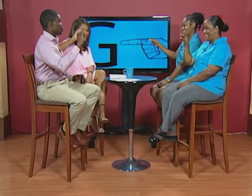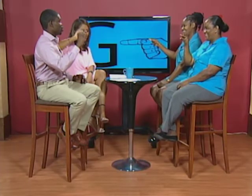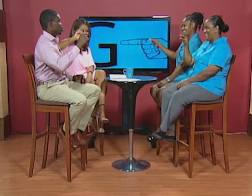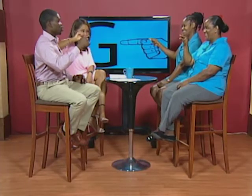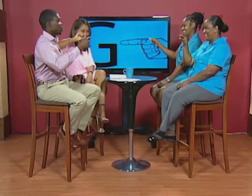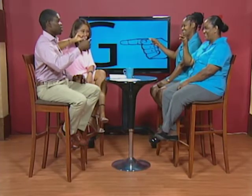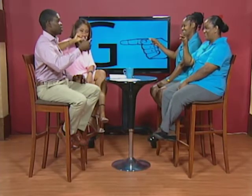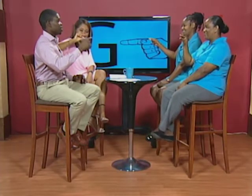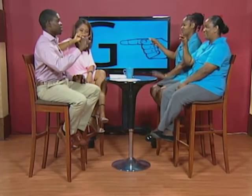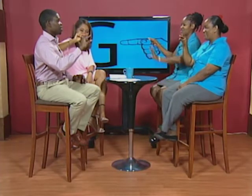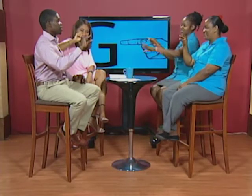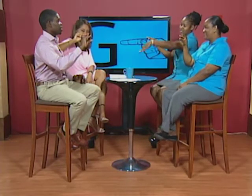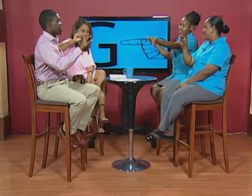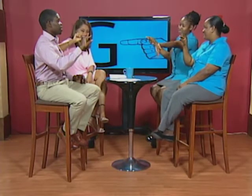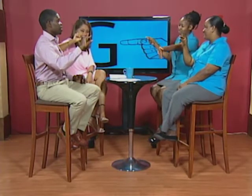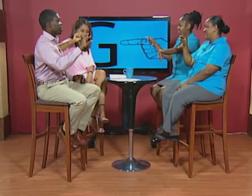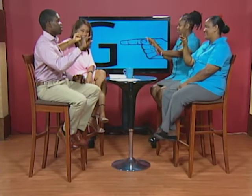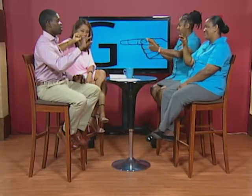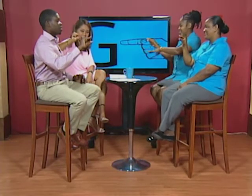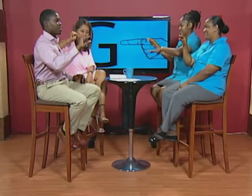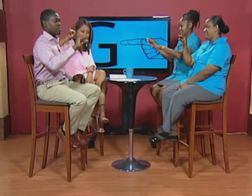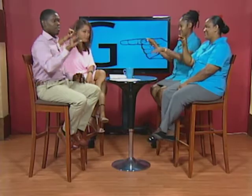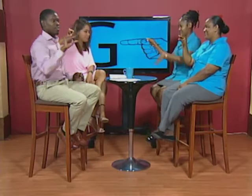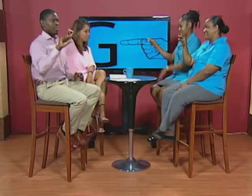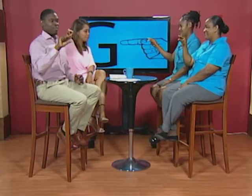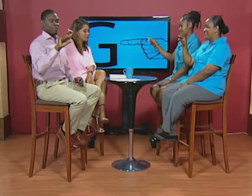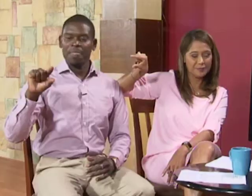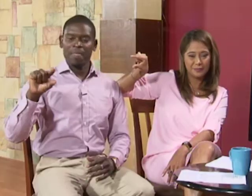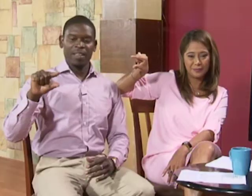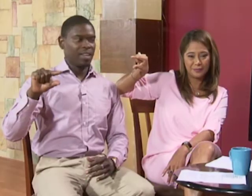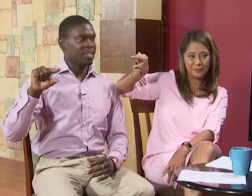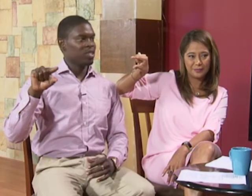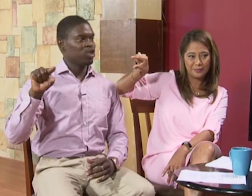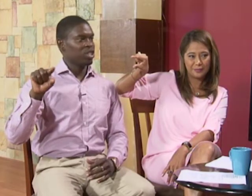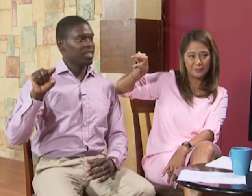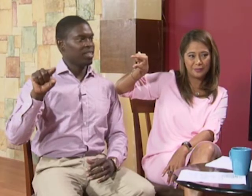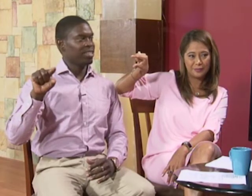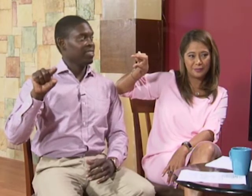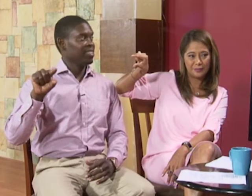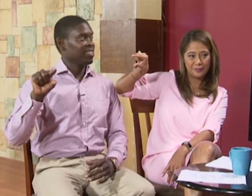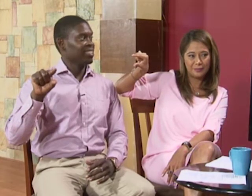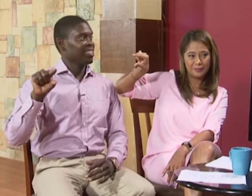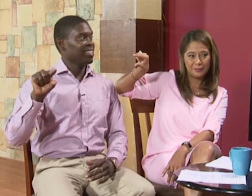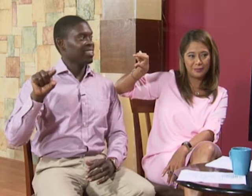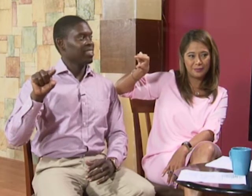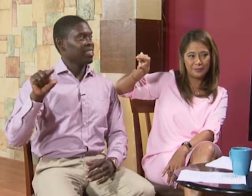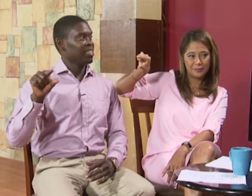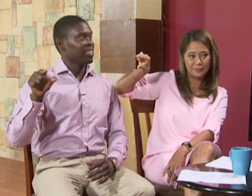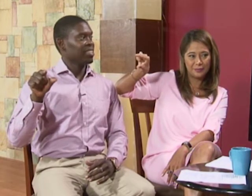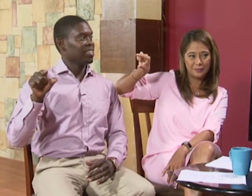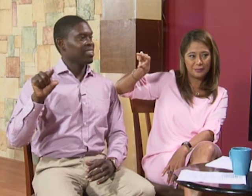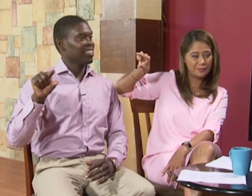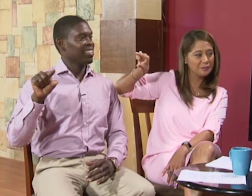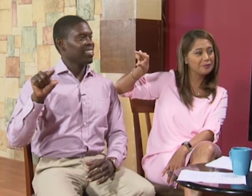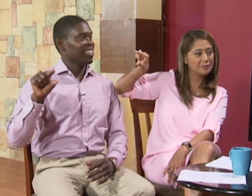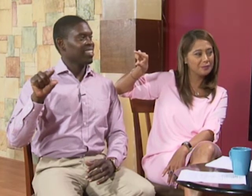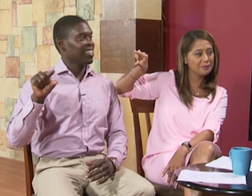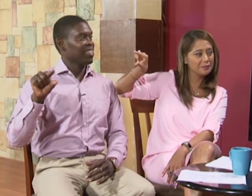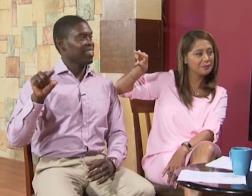g okay turn around to the camera basically yeah okay yeah okay h